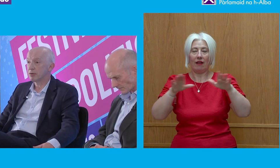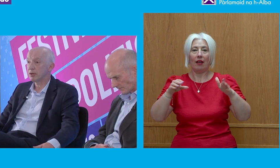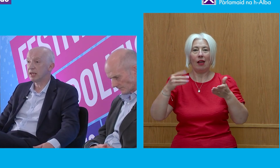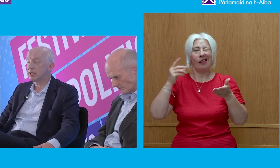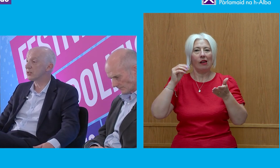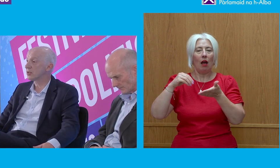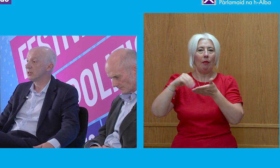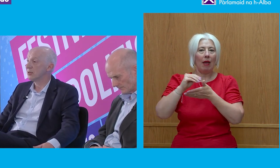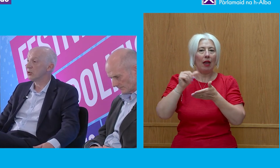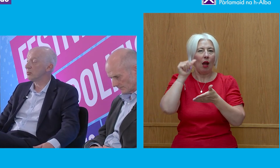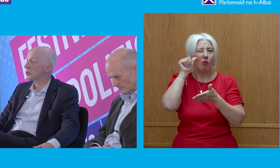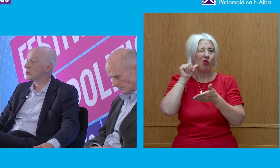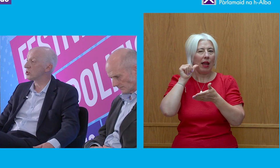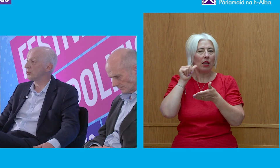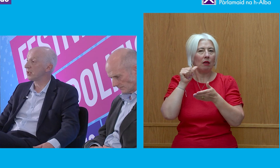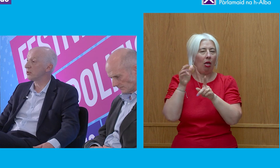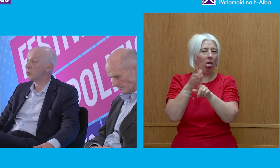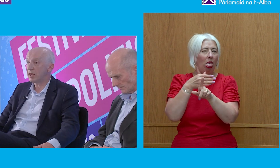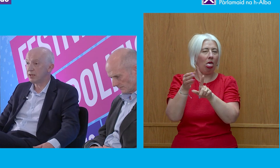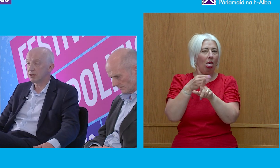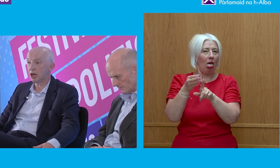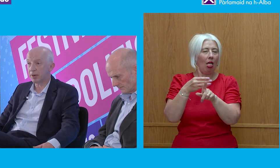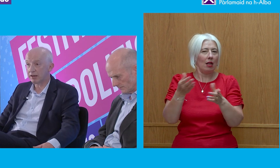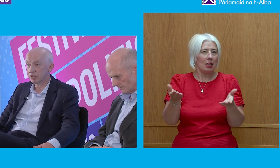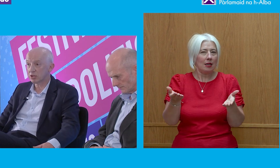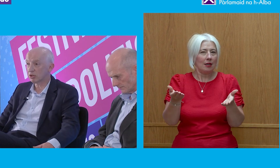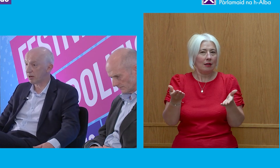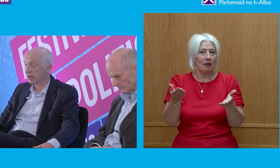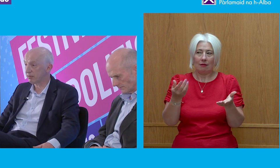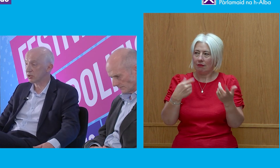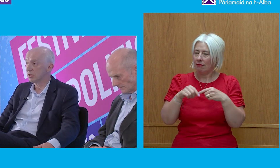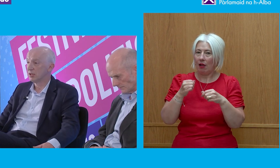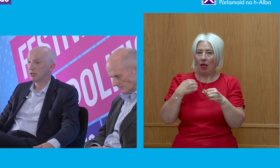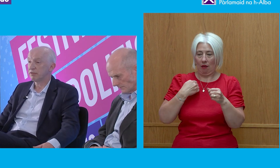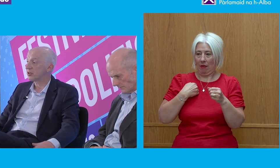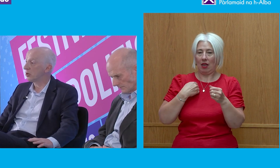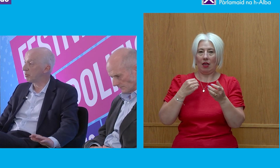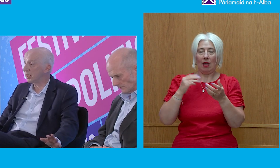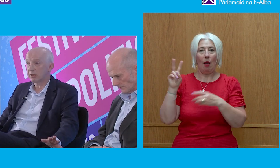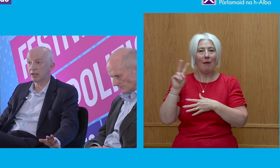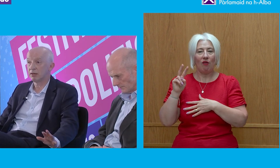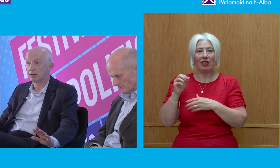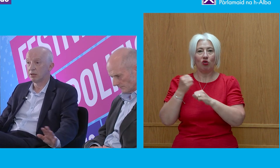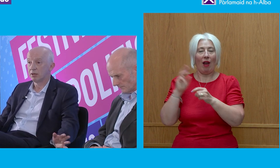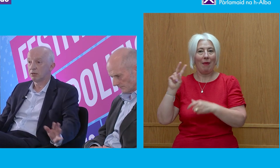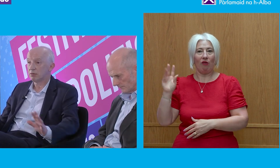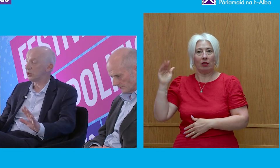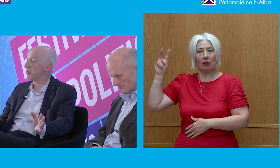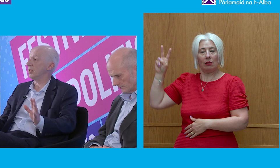bribe is almost something that we, our parents, our grandparents, find completely